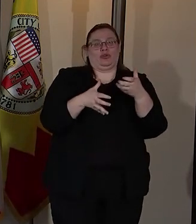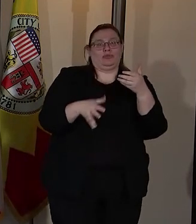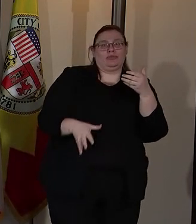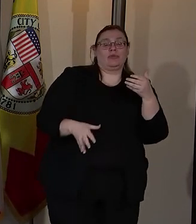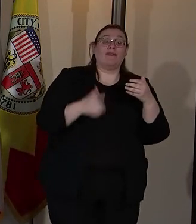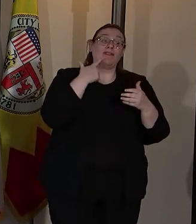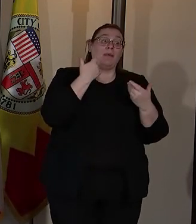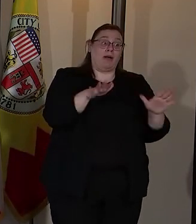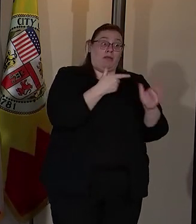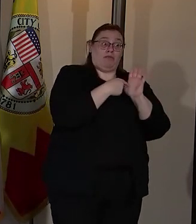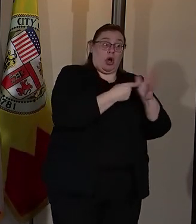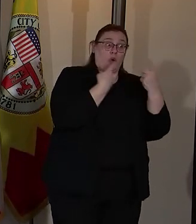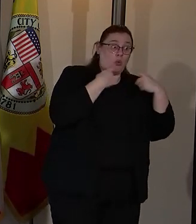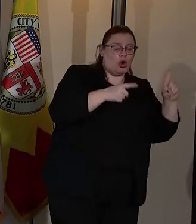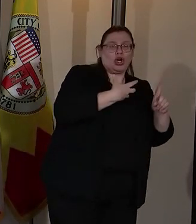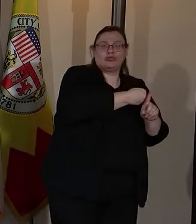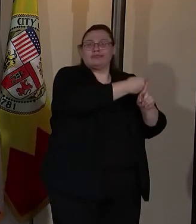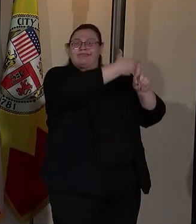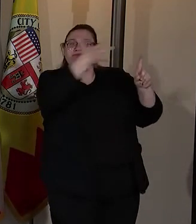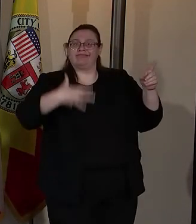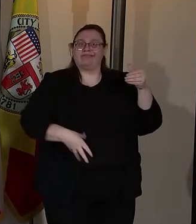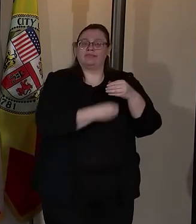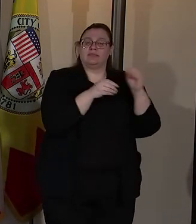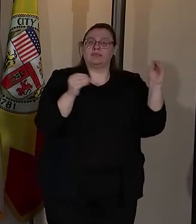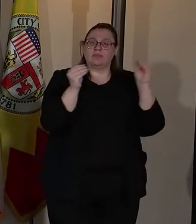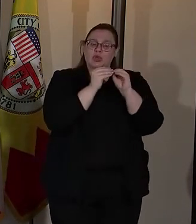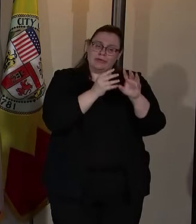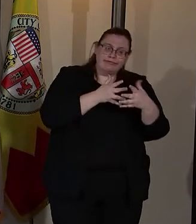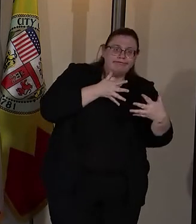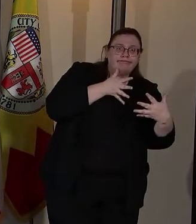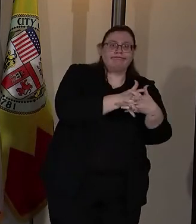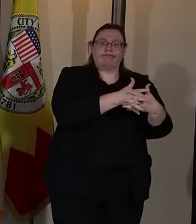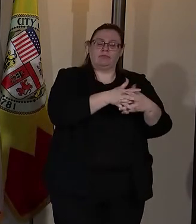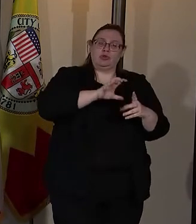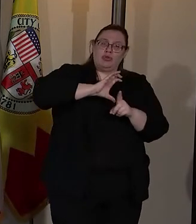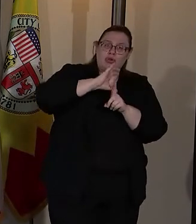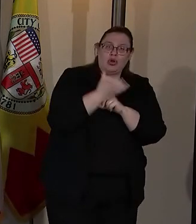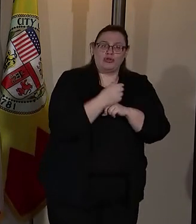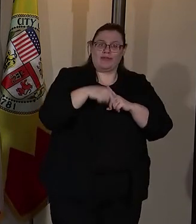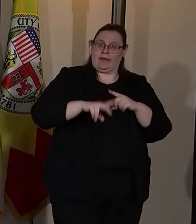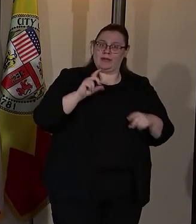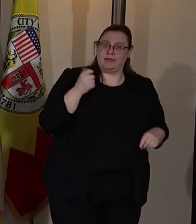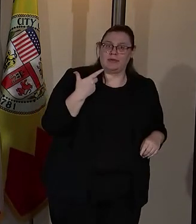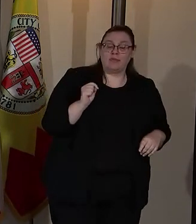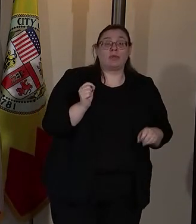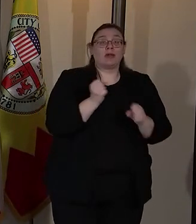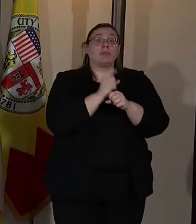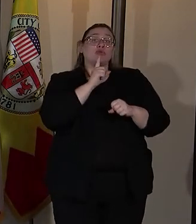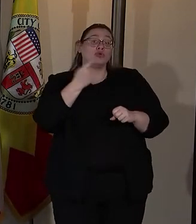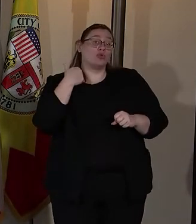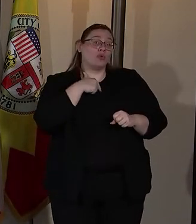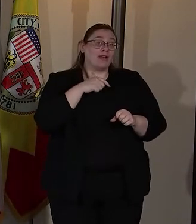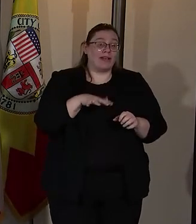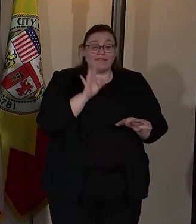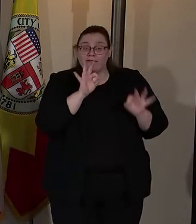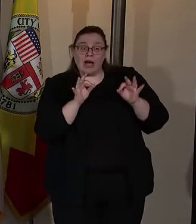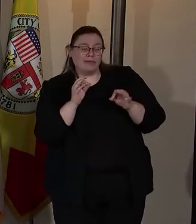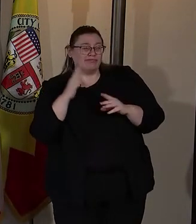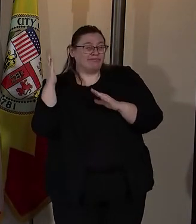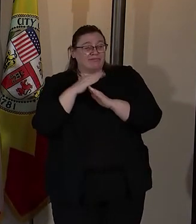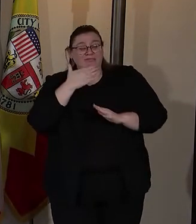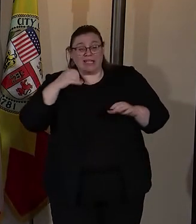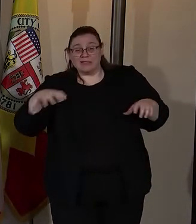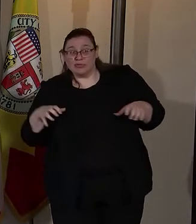proven model. To embed this strictly into the culture of this department and to make sure that we find those best practices